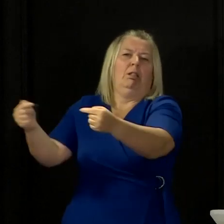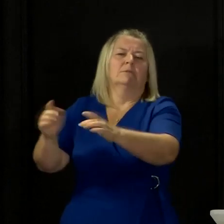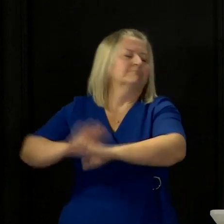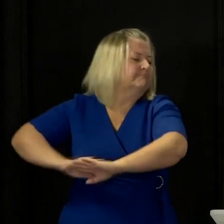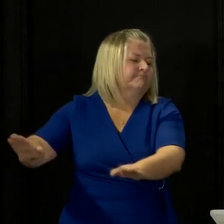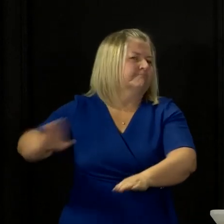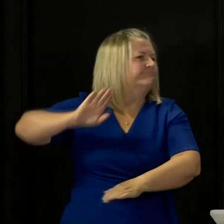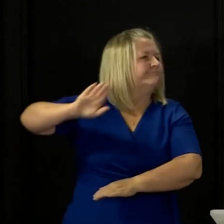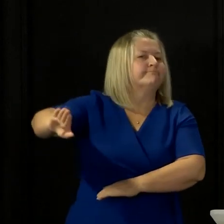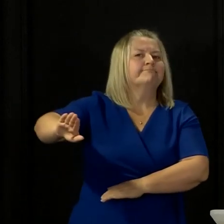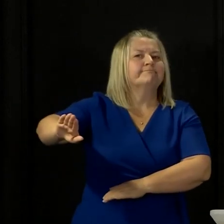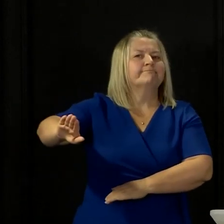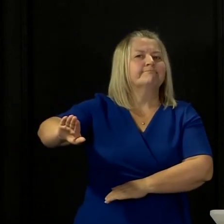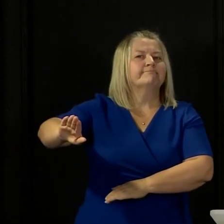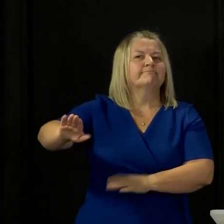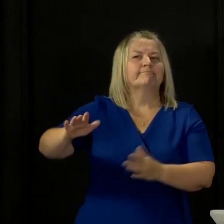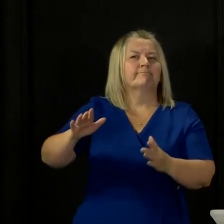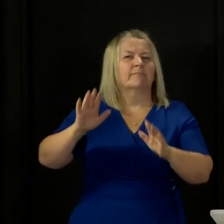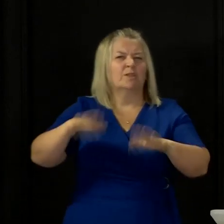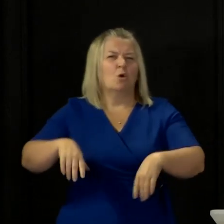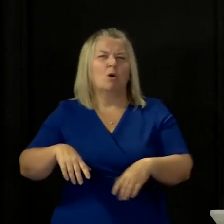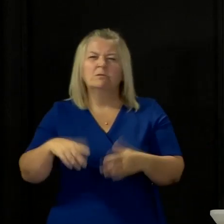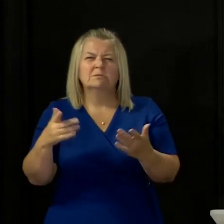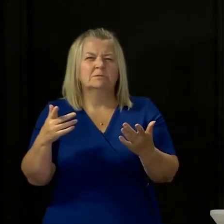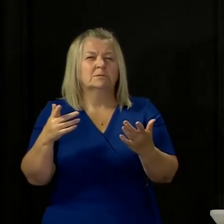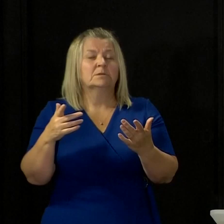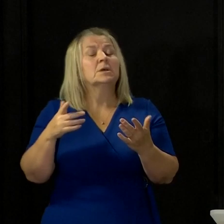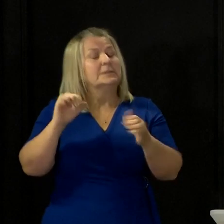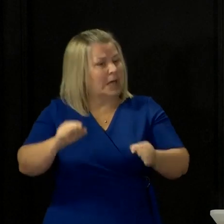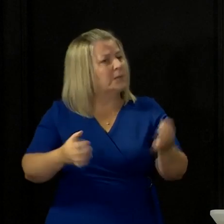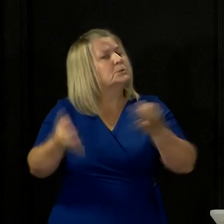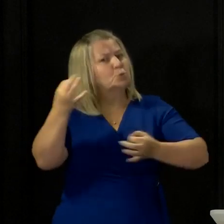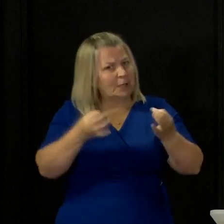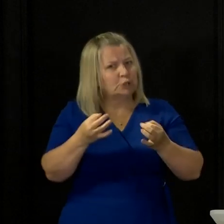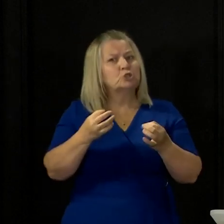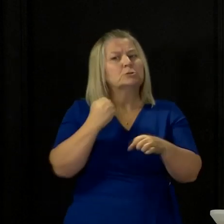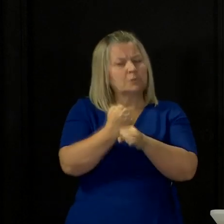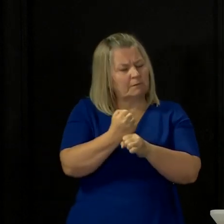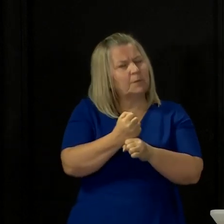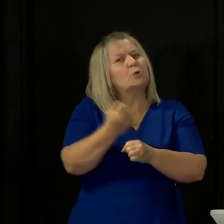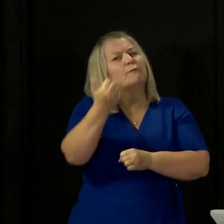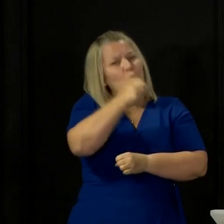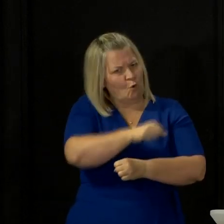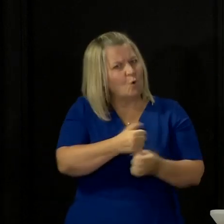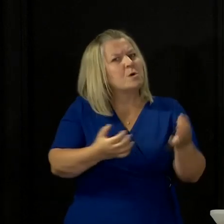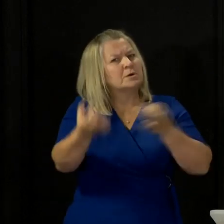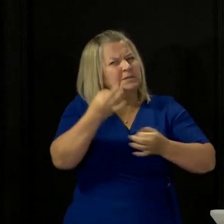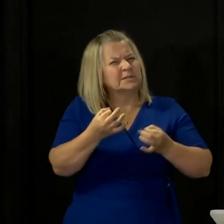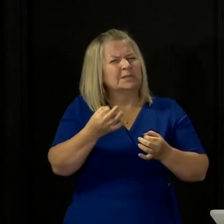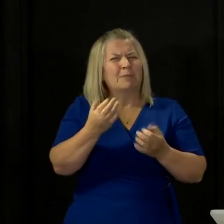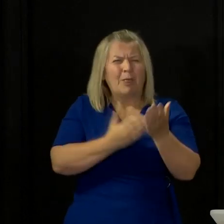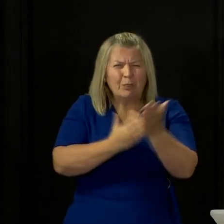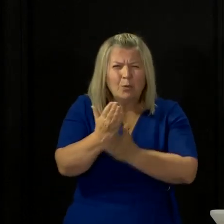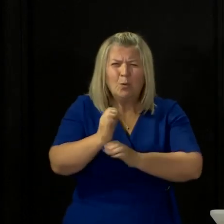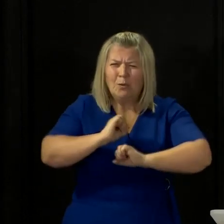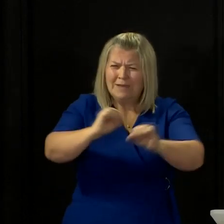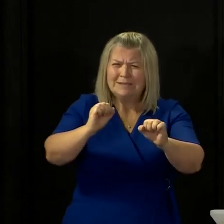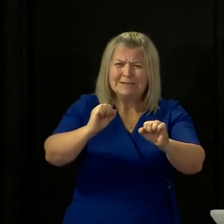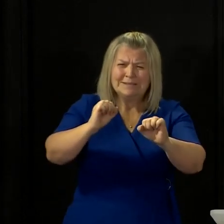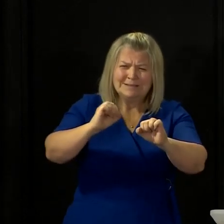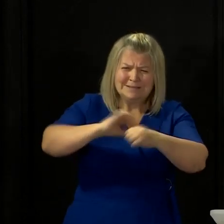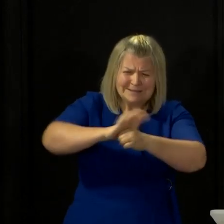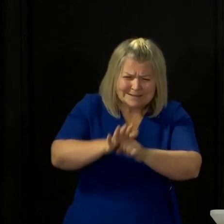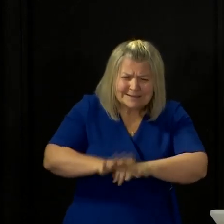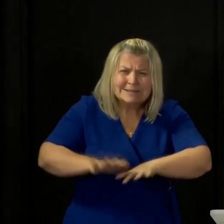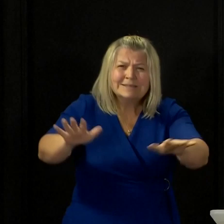subjecting my government to real and proper scrutiny. But during a pandemic, calling for the health secretary to be sacked